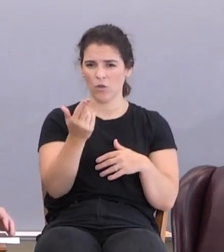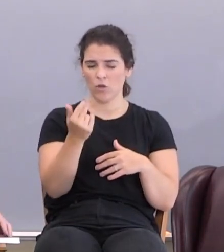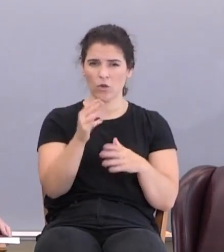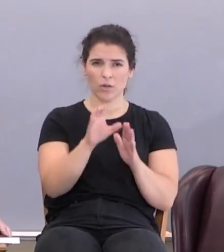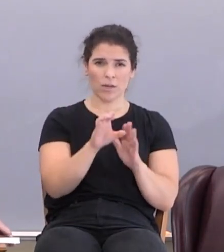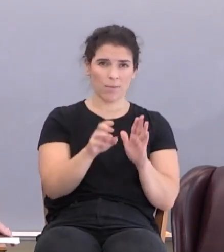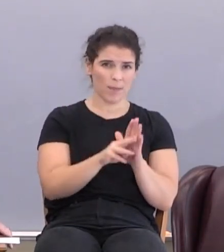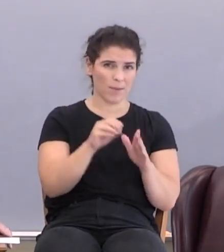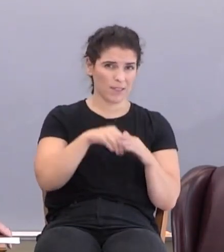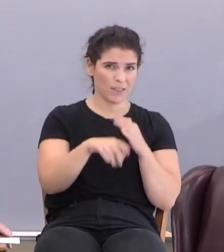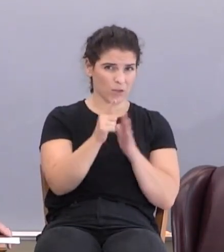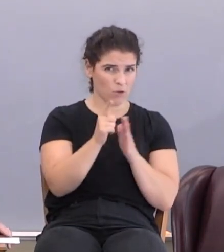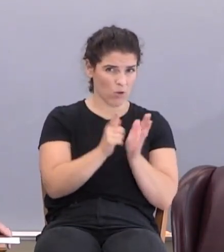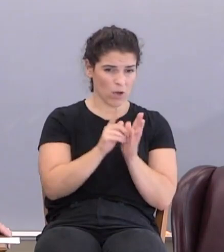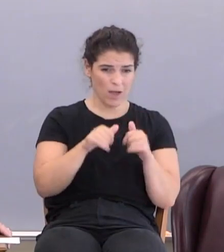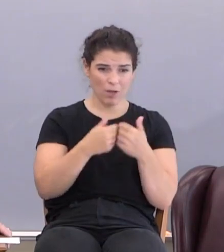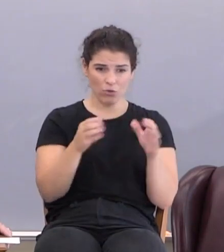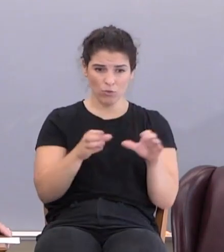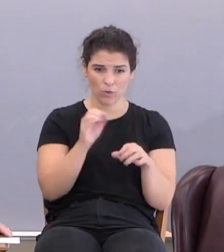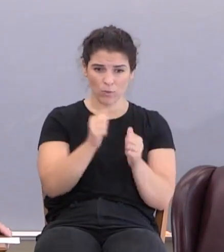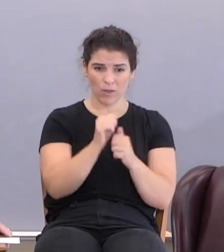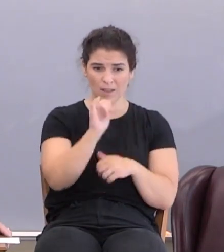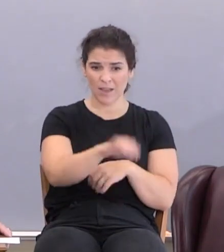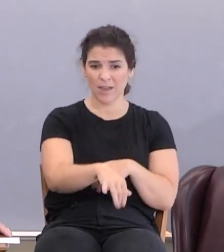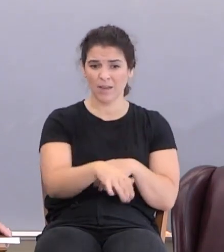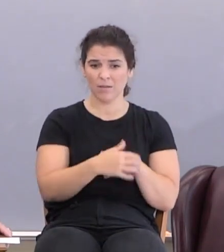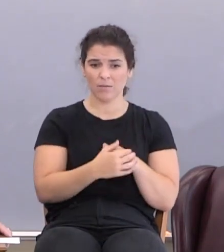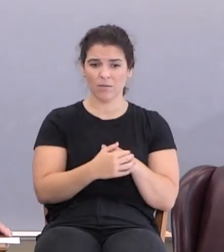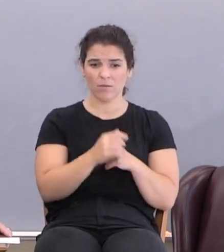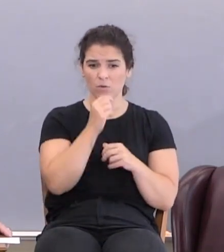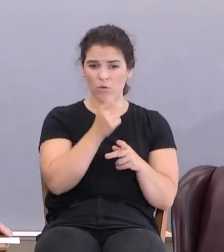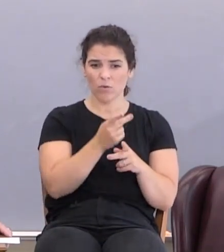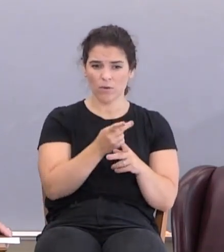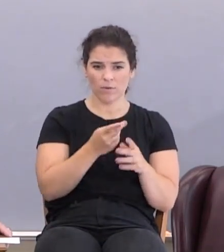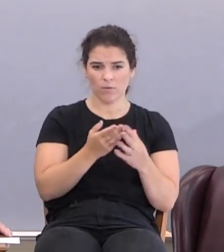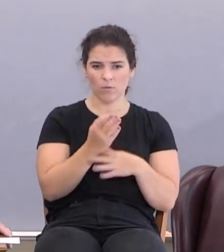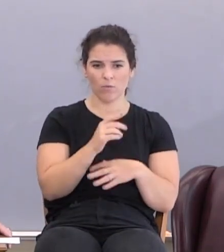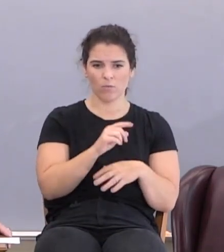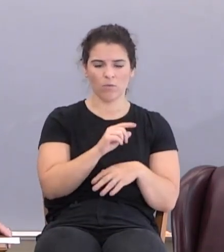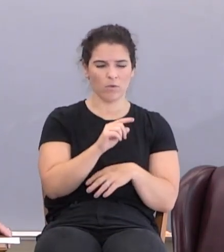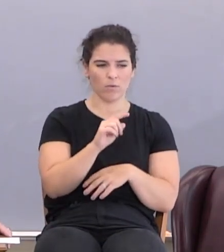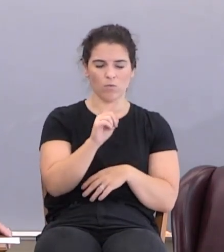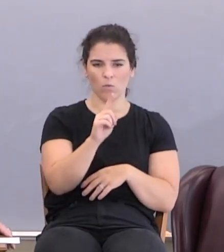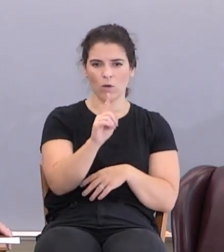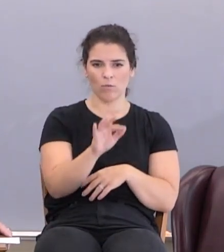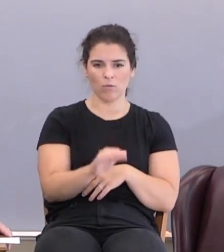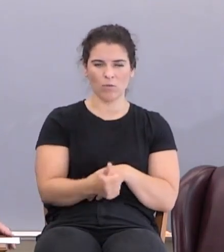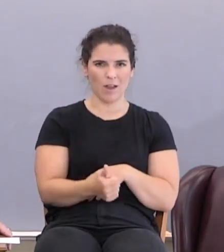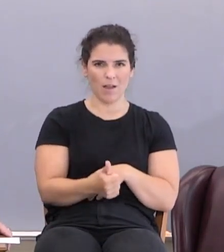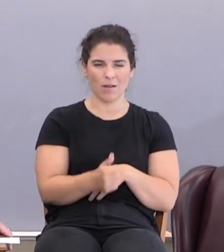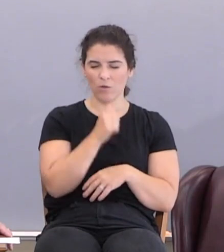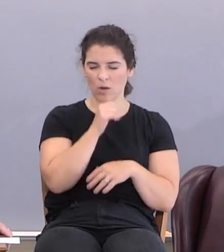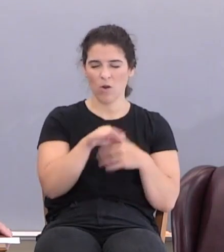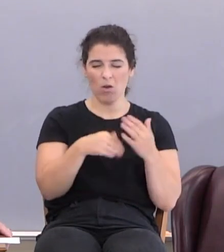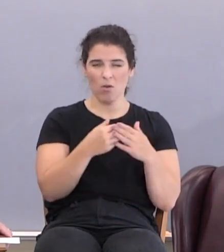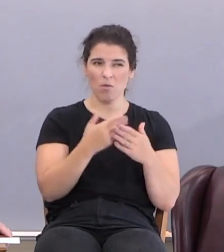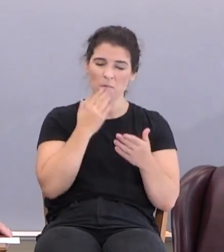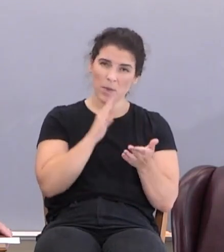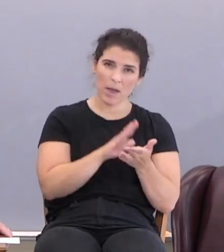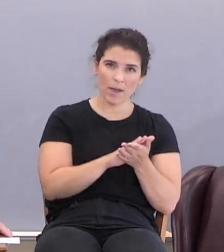commandments in the law. How are you doing with them? You haven't got through the first 10. And they're not all that terrible.